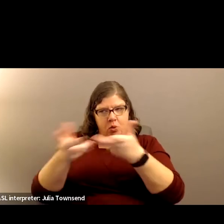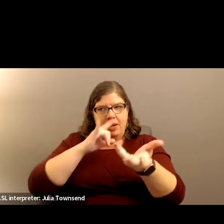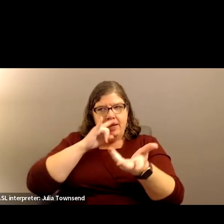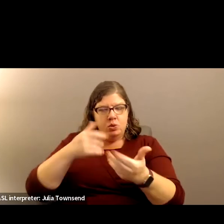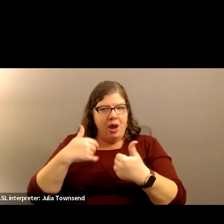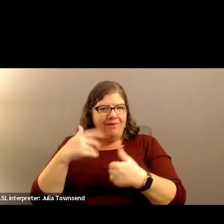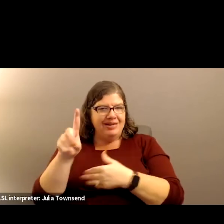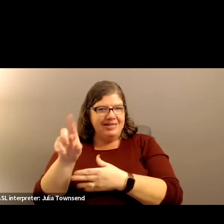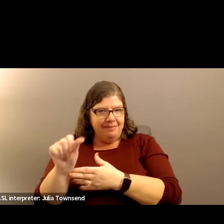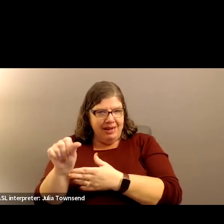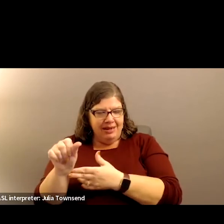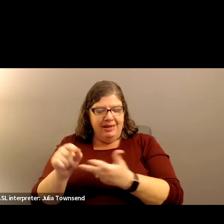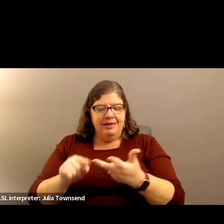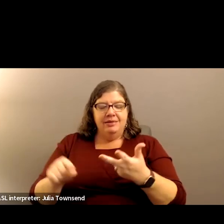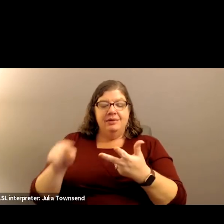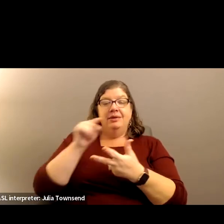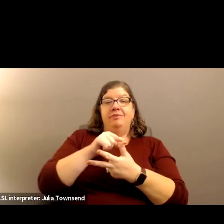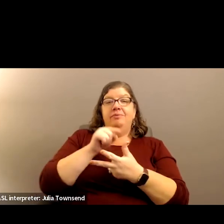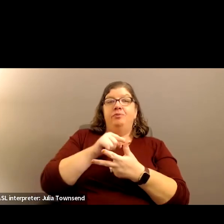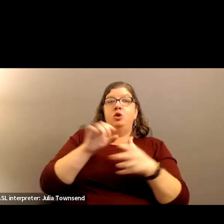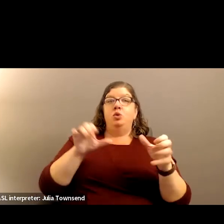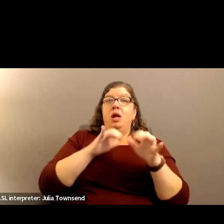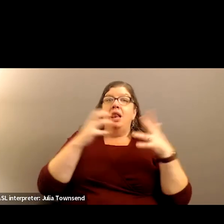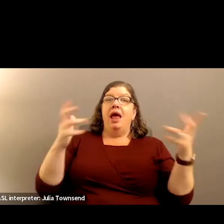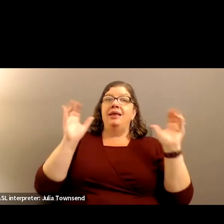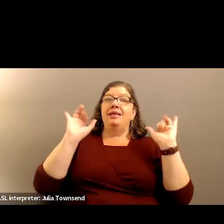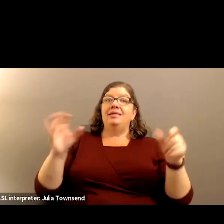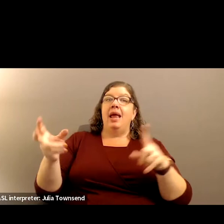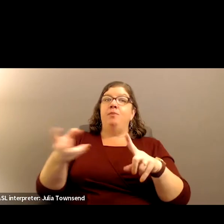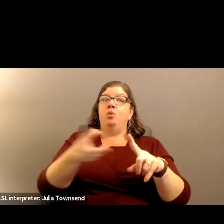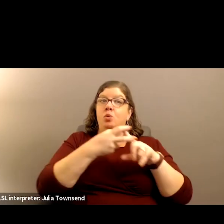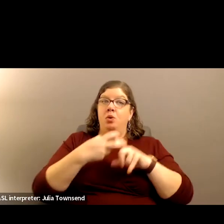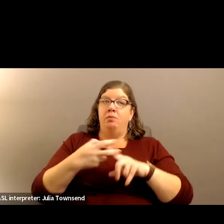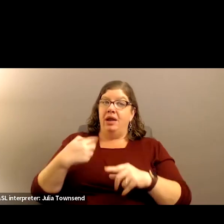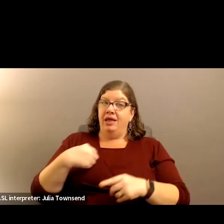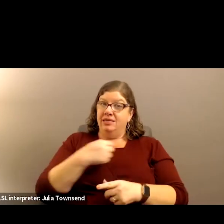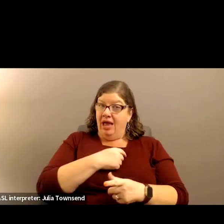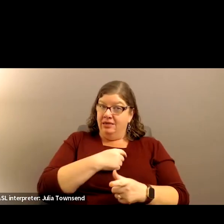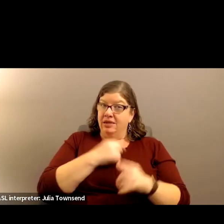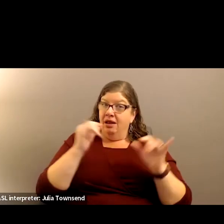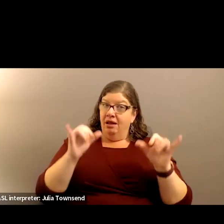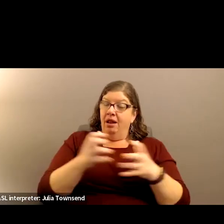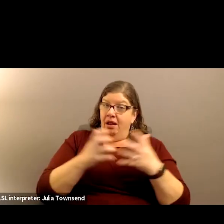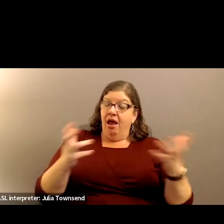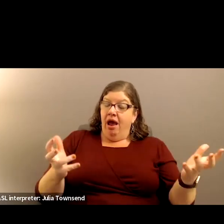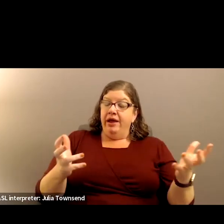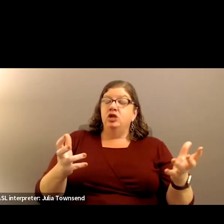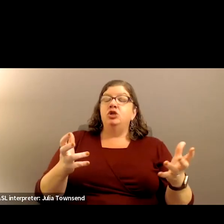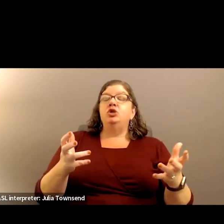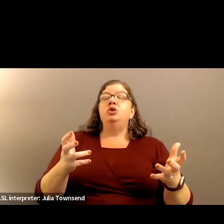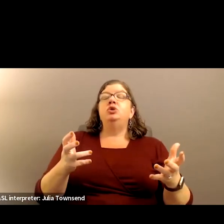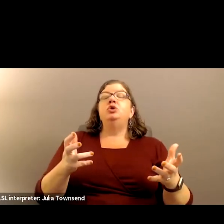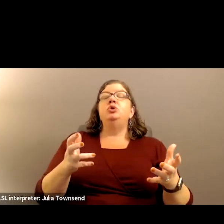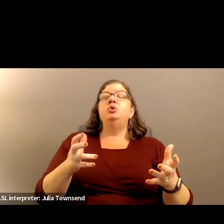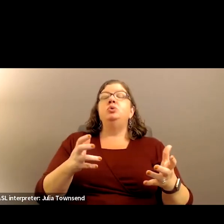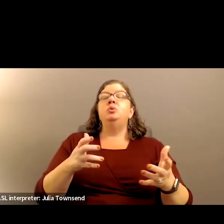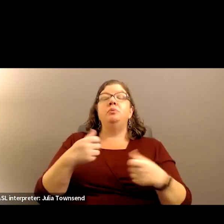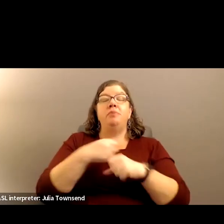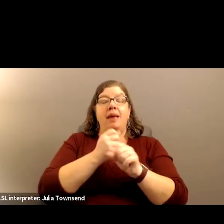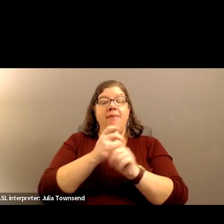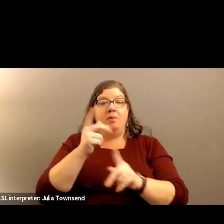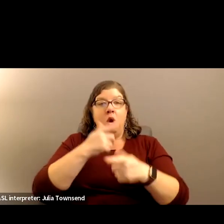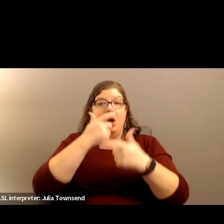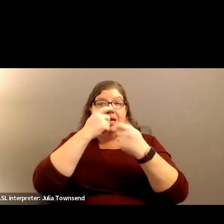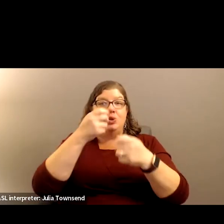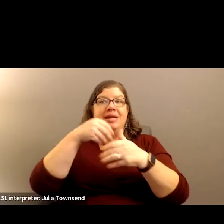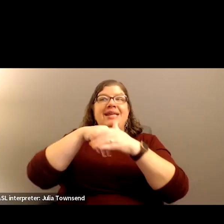disabilities. Maxim is doing a lot of the same recruitment that we are doing to grab people who have an interest in getting into